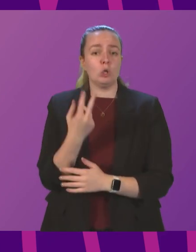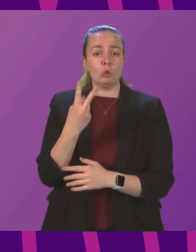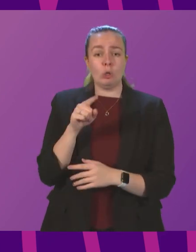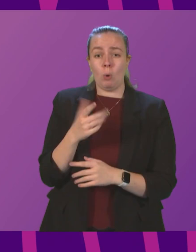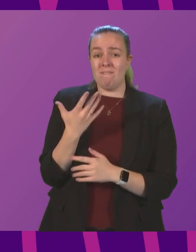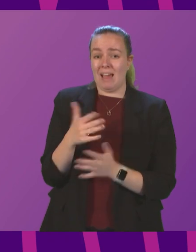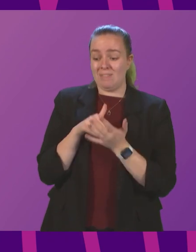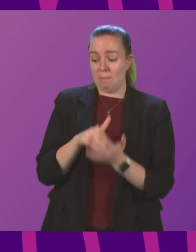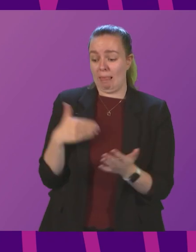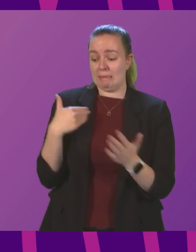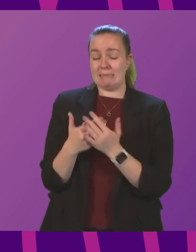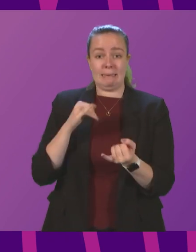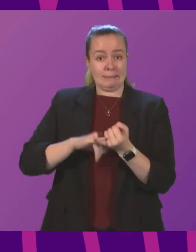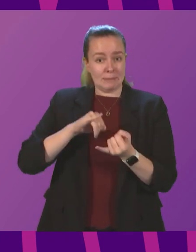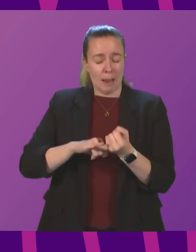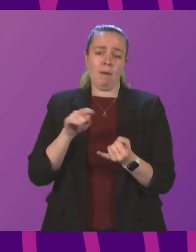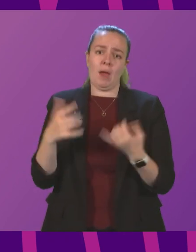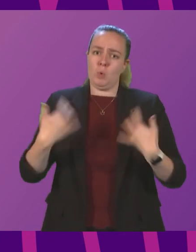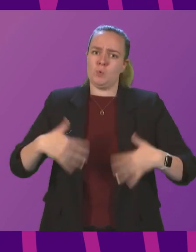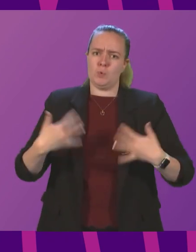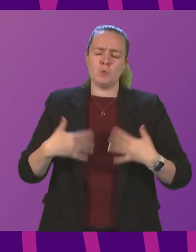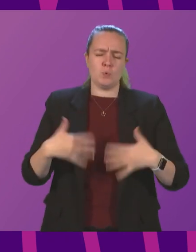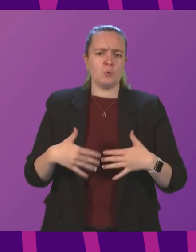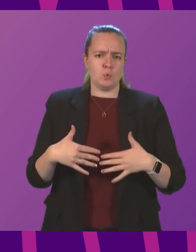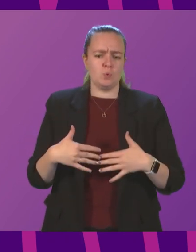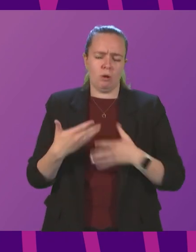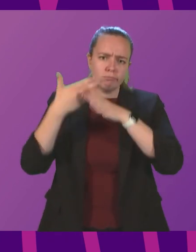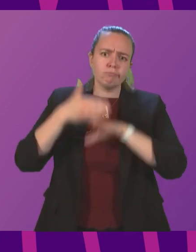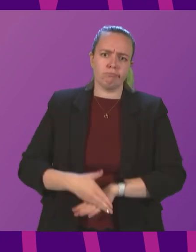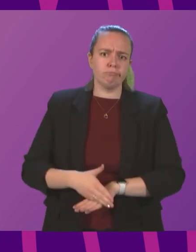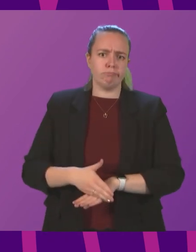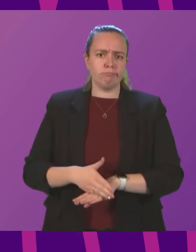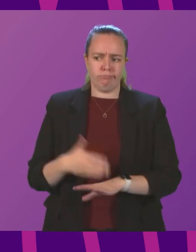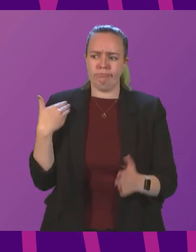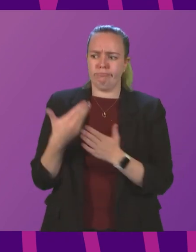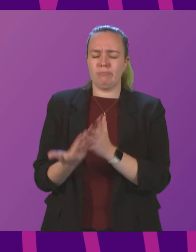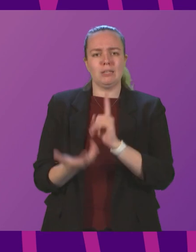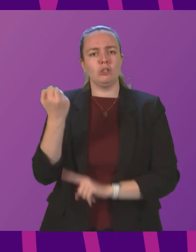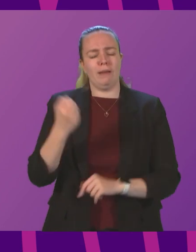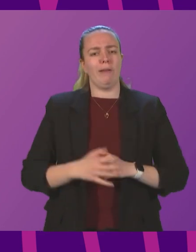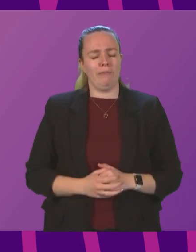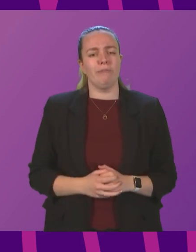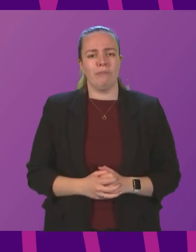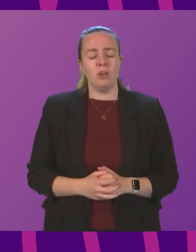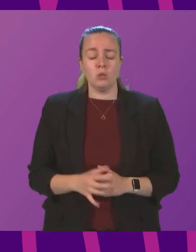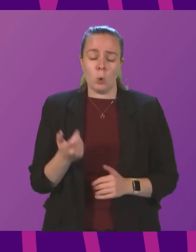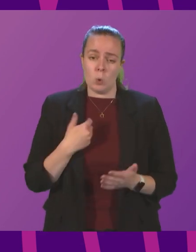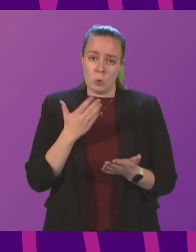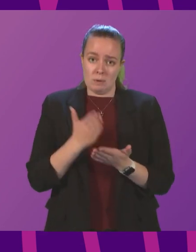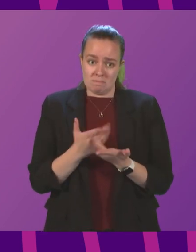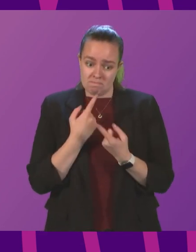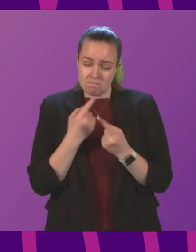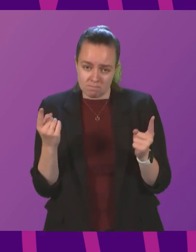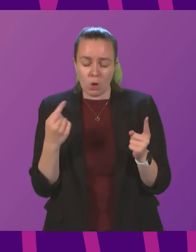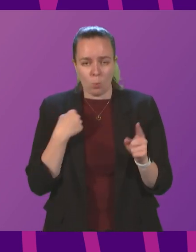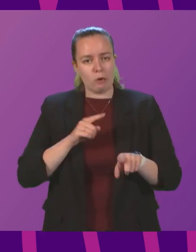is a pretty substantial effort to get to where we've got to. So I do assure him that